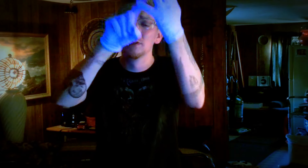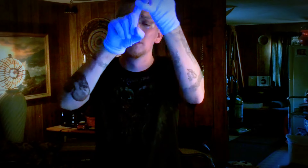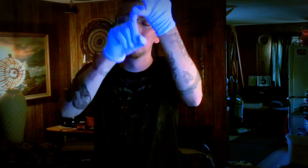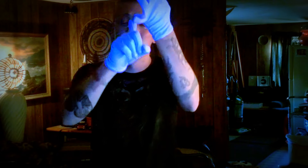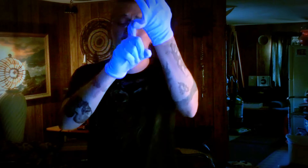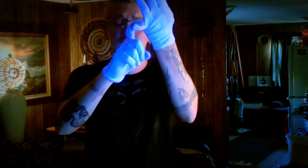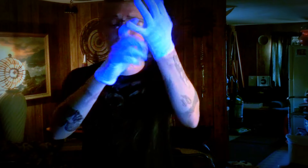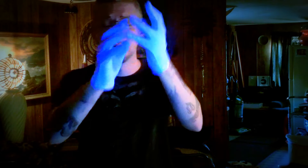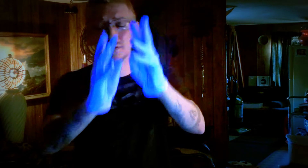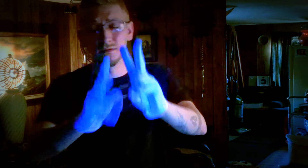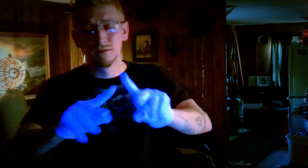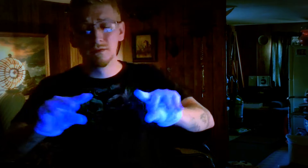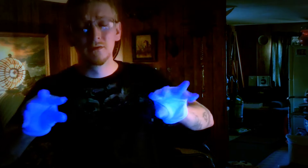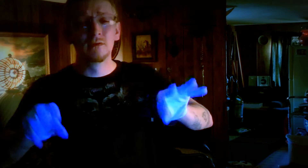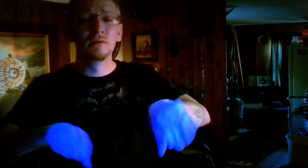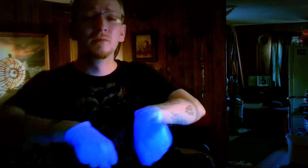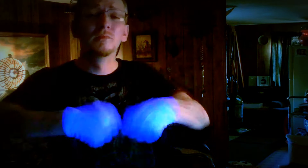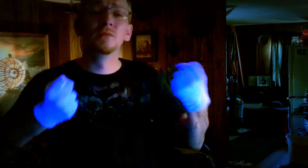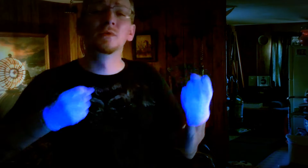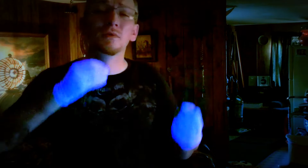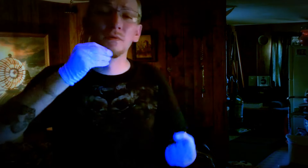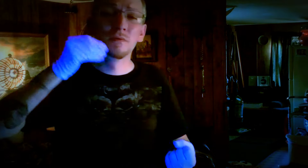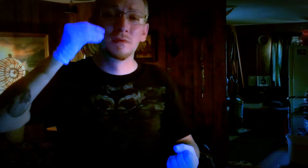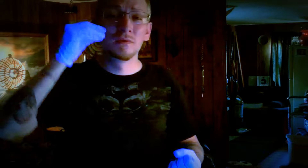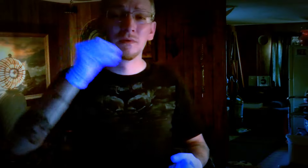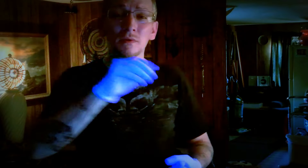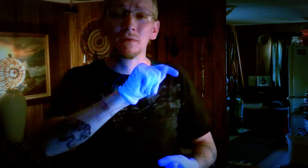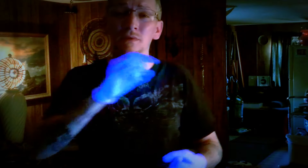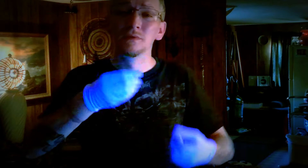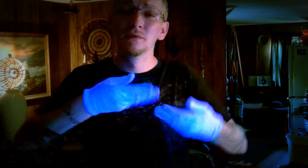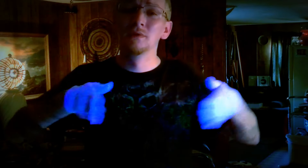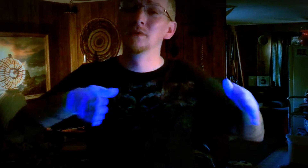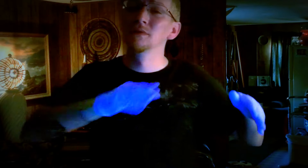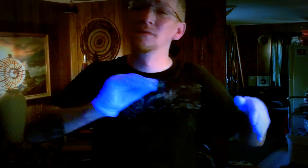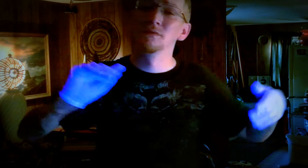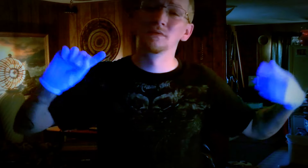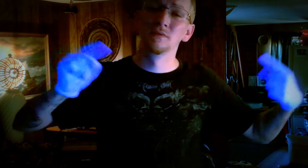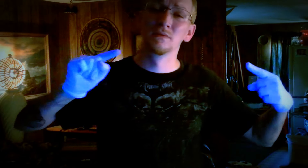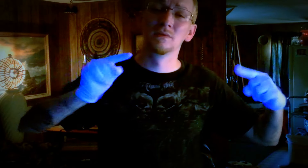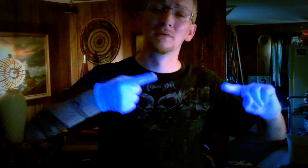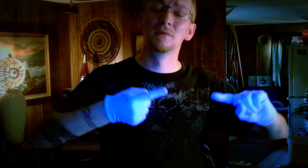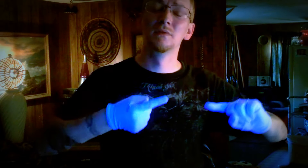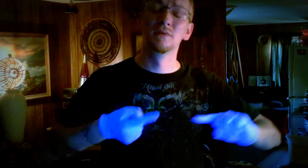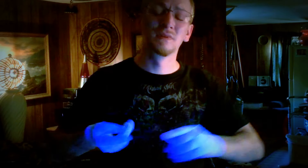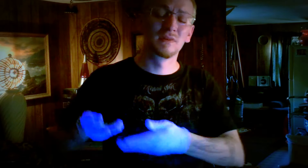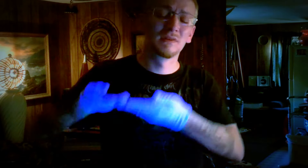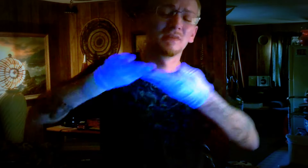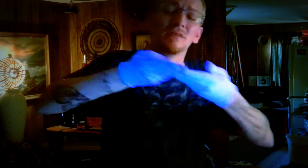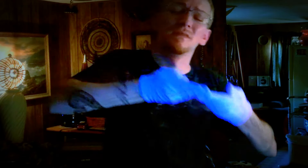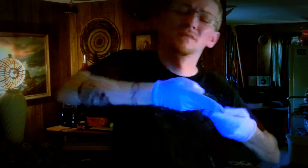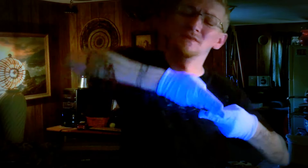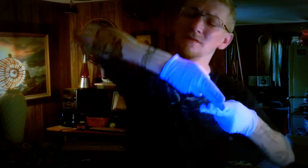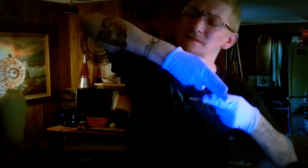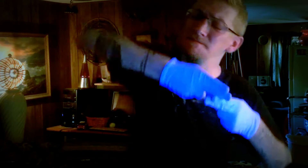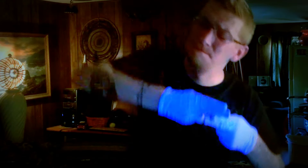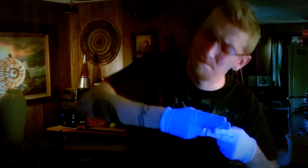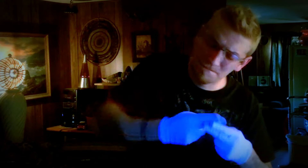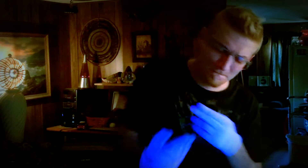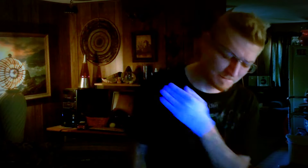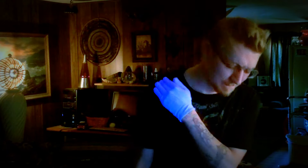home Too lost and hurting to carry a load We all need someone